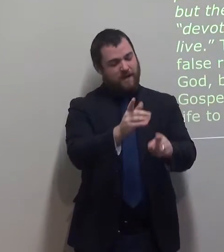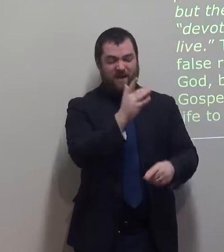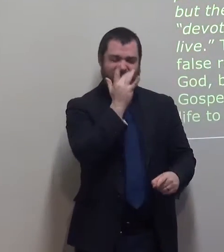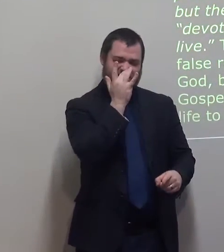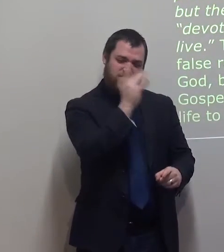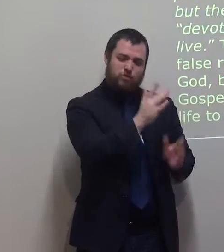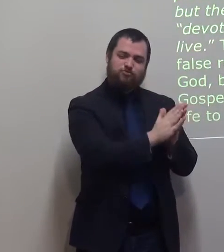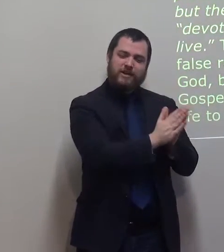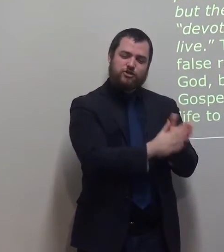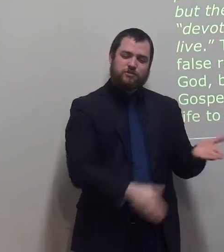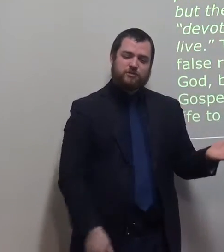They say they follow God.